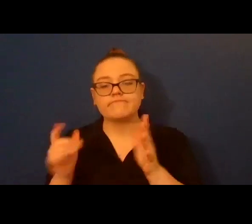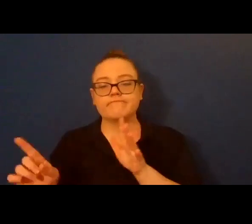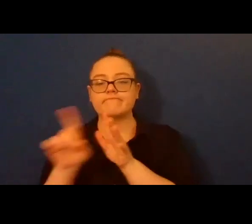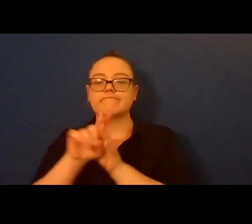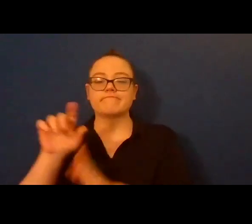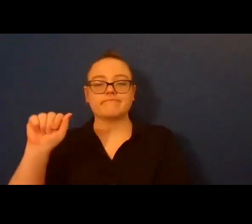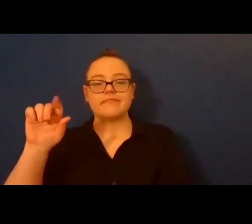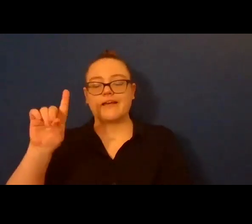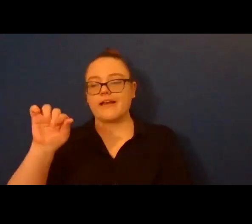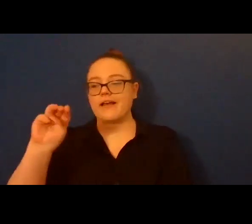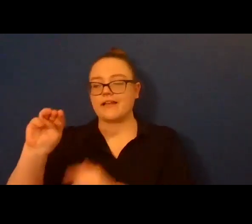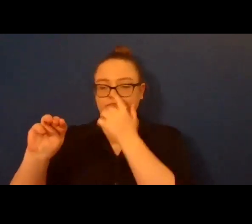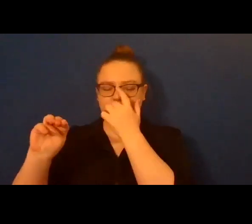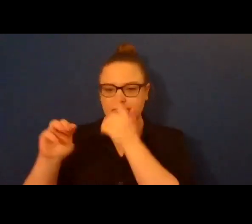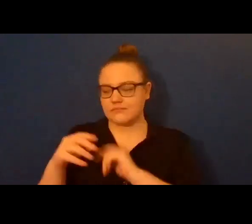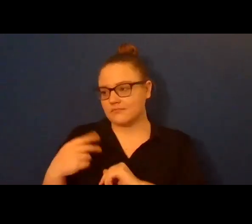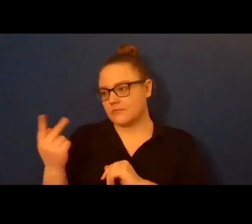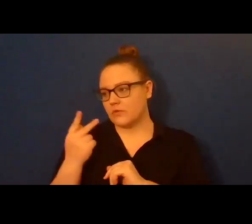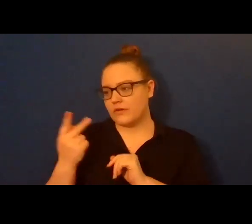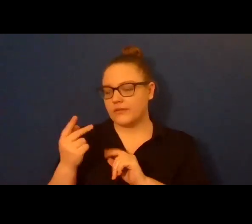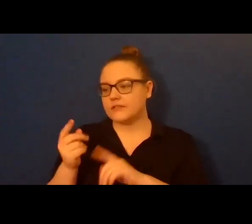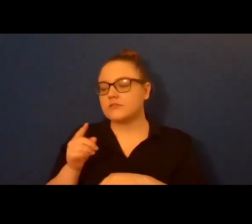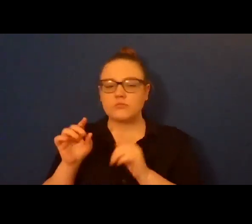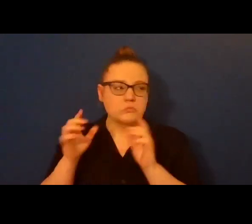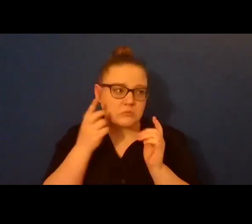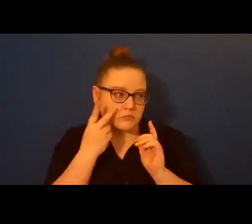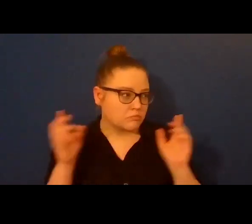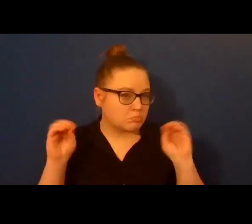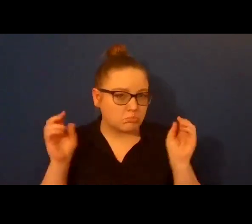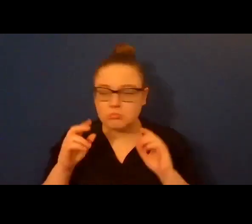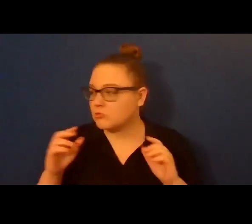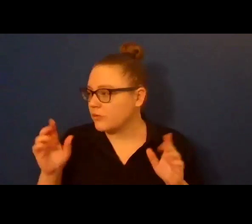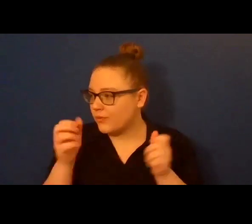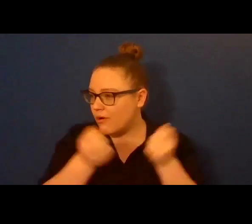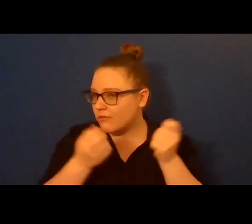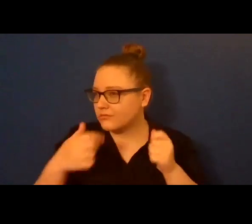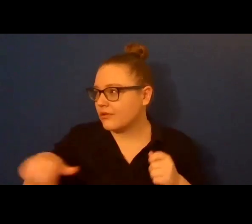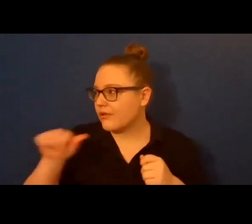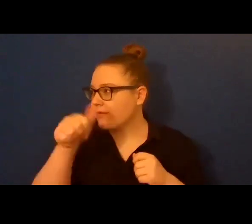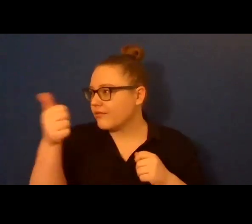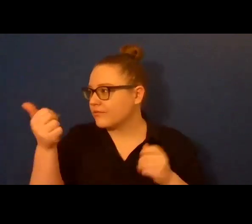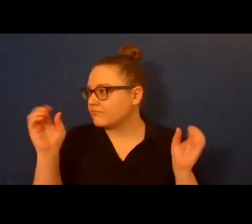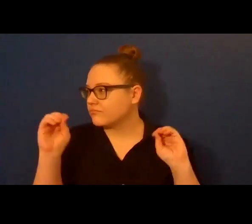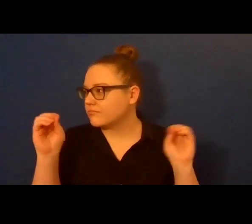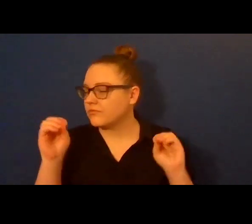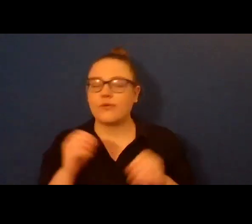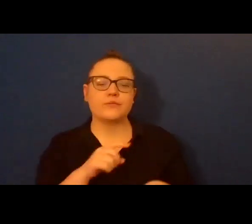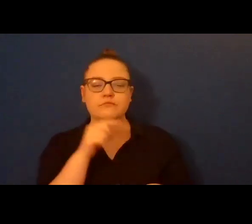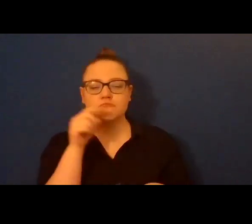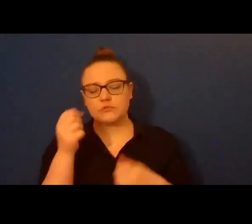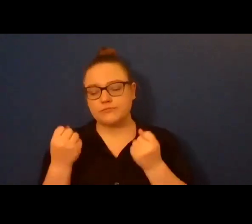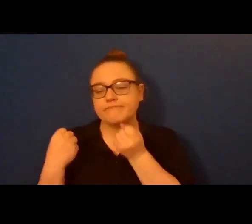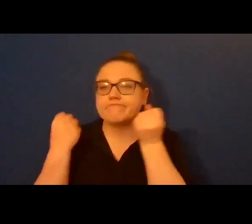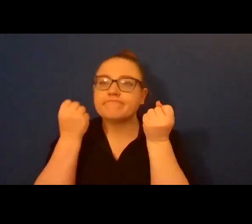Adam drives onto the beach, parks close to the water. Maybe when we finish, we can climb the waves and walk across them all the way to